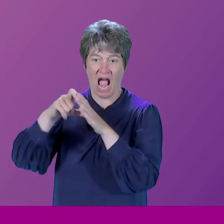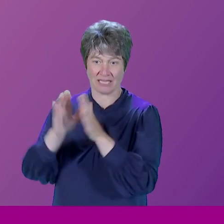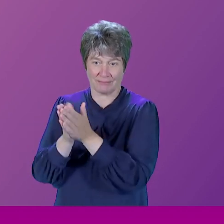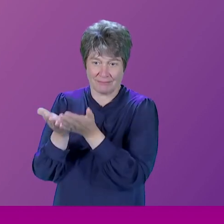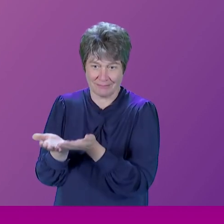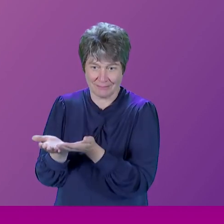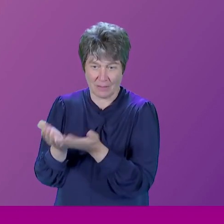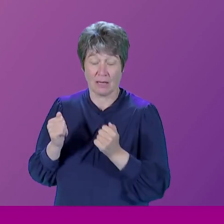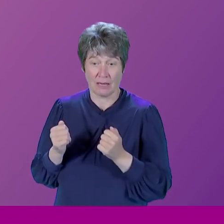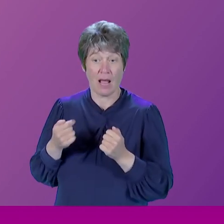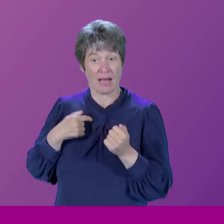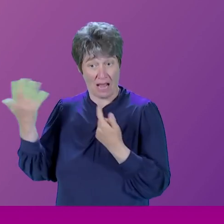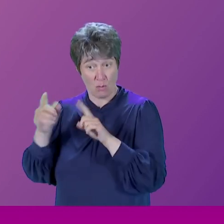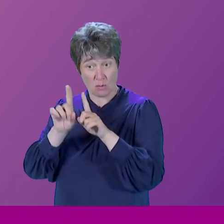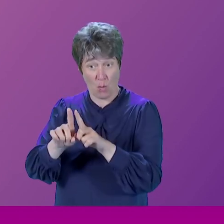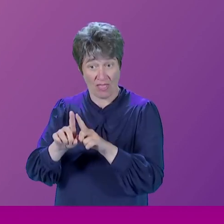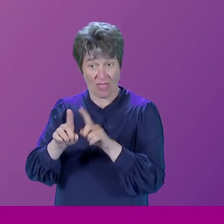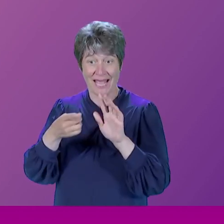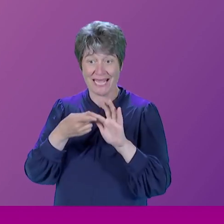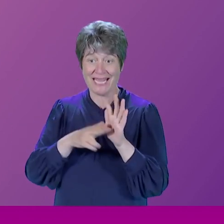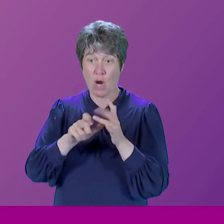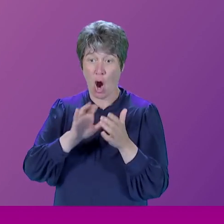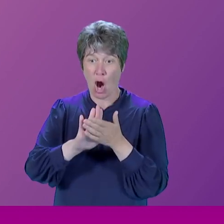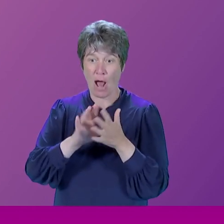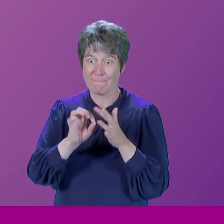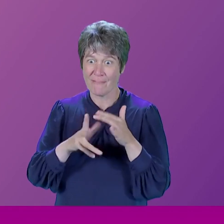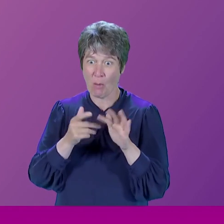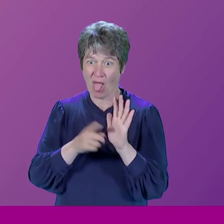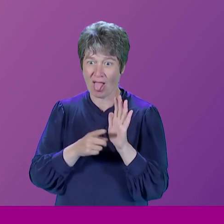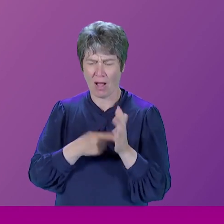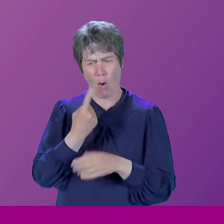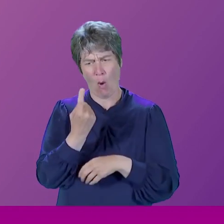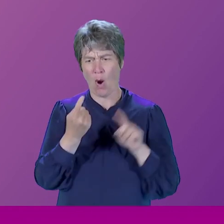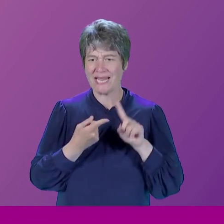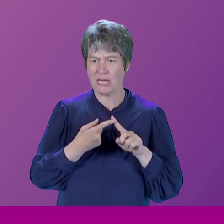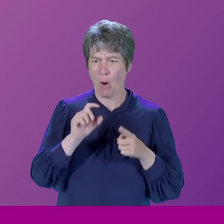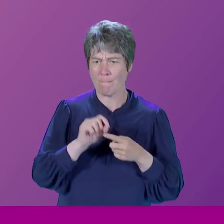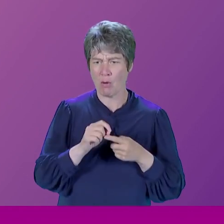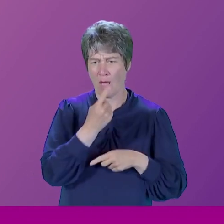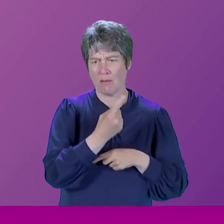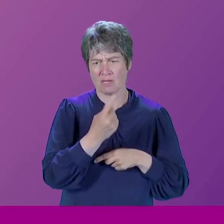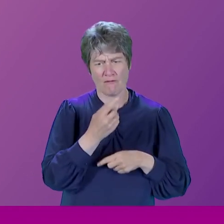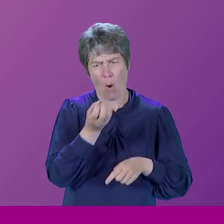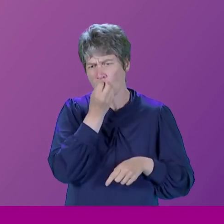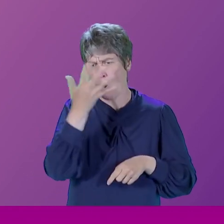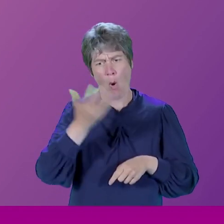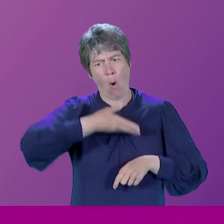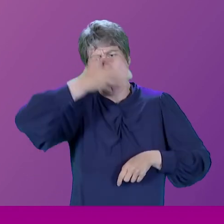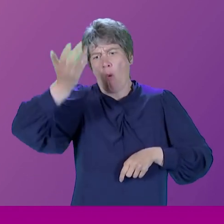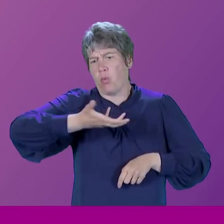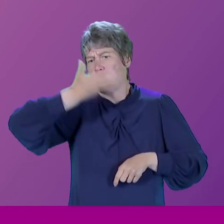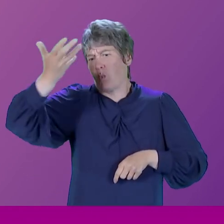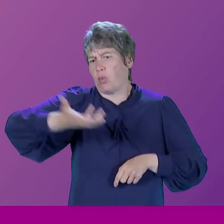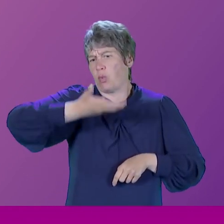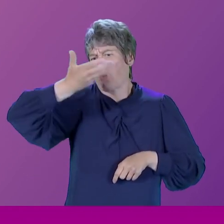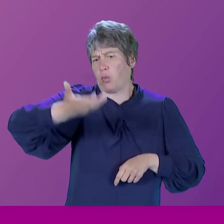wonderful speeches in the House of Commons, in the most glorious English. And I would give these speeches to my father. And he'd